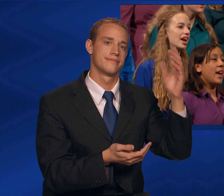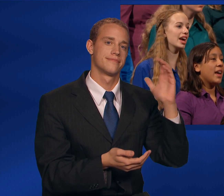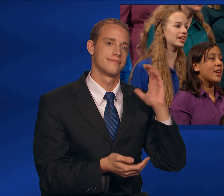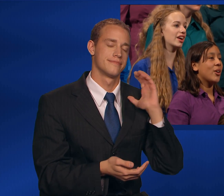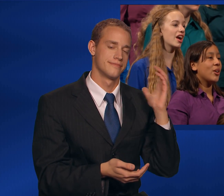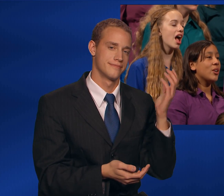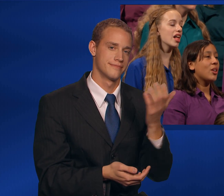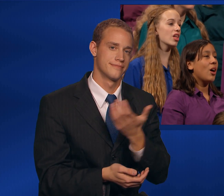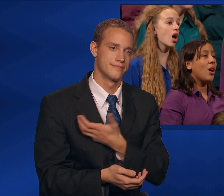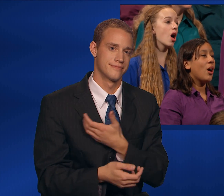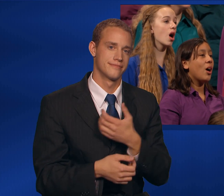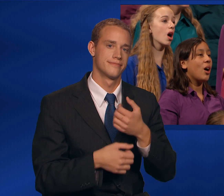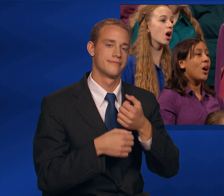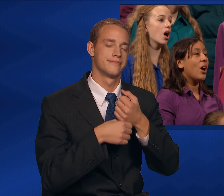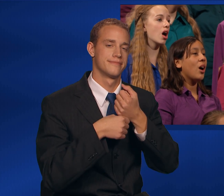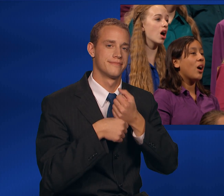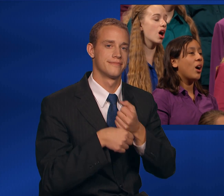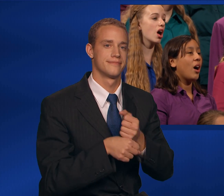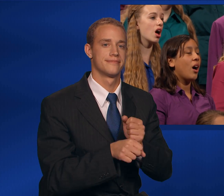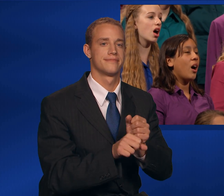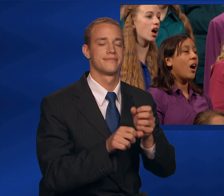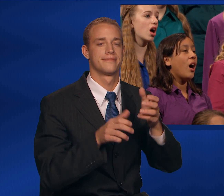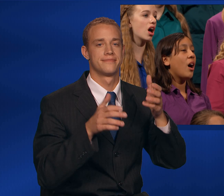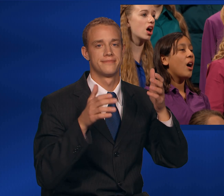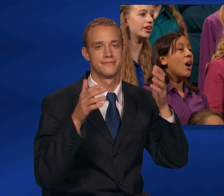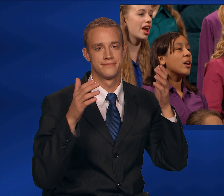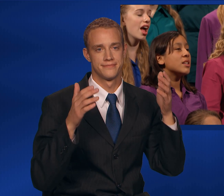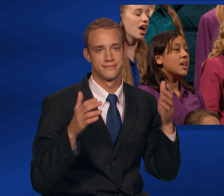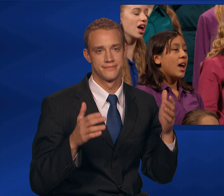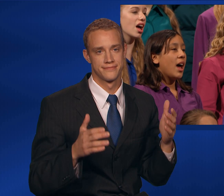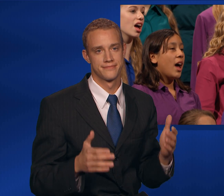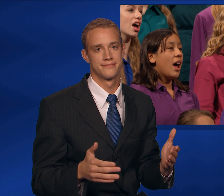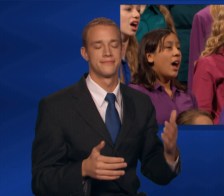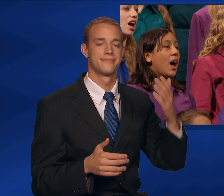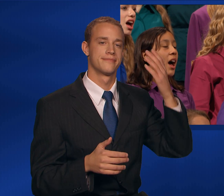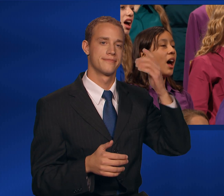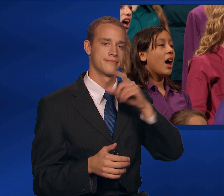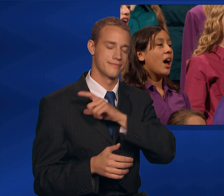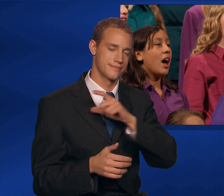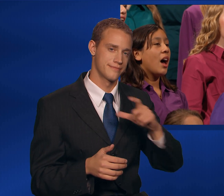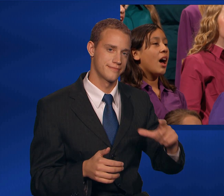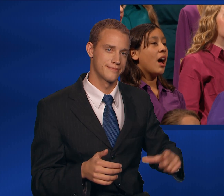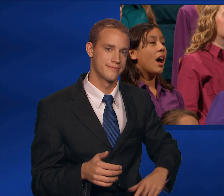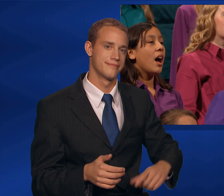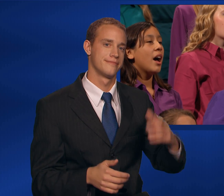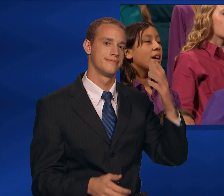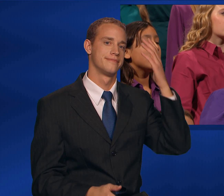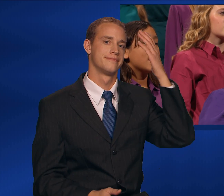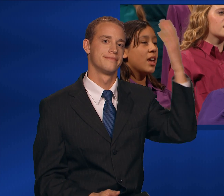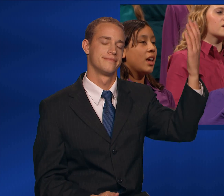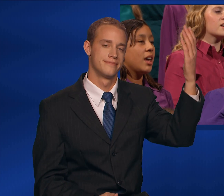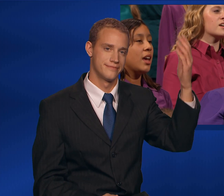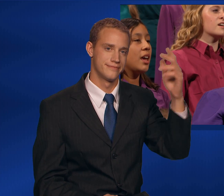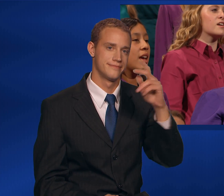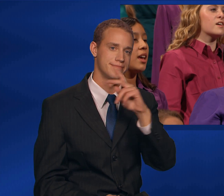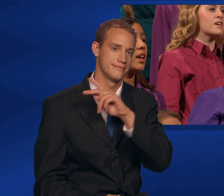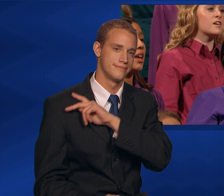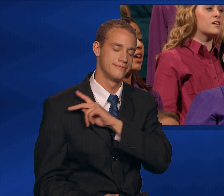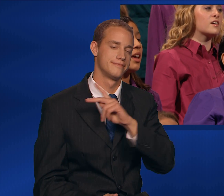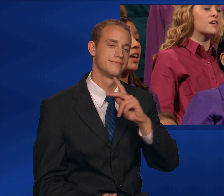maker, Lord and King.